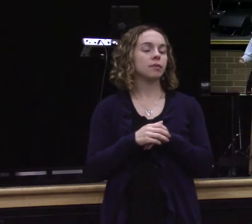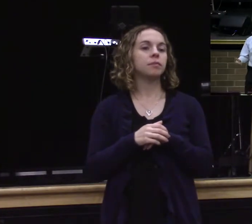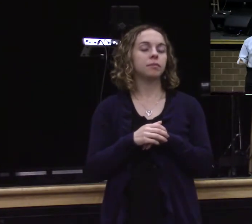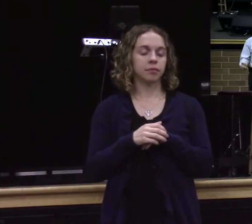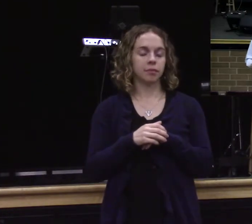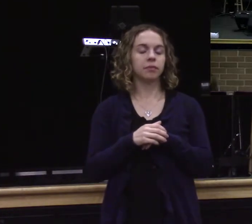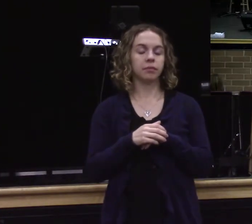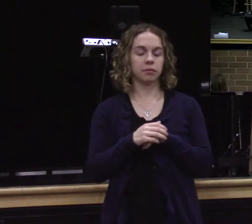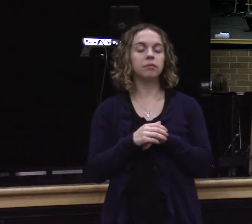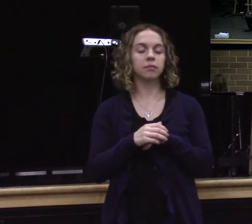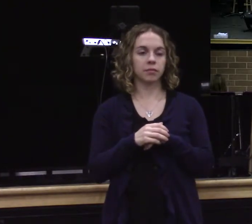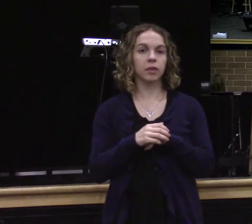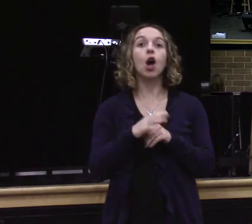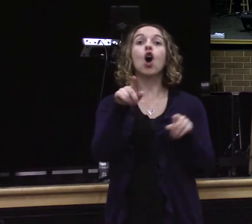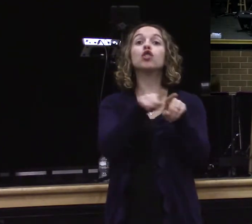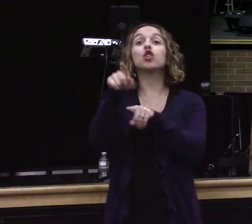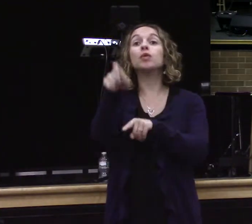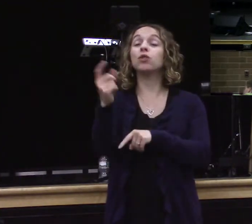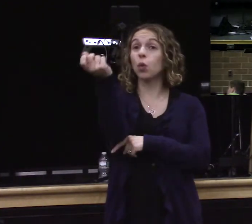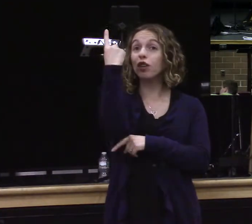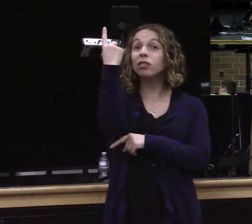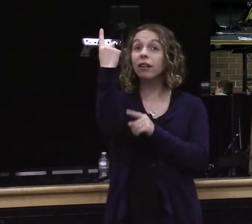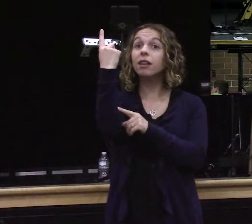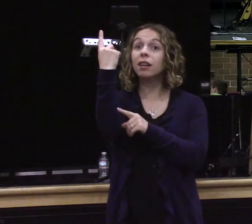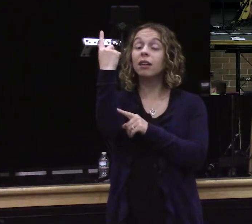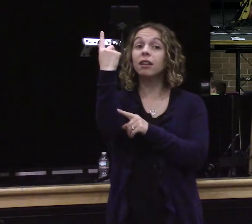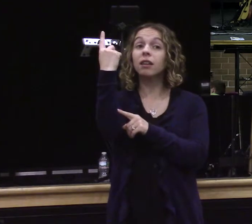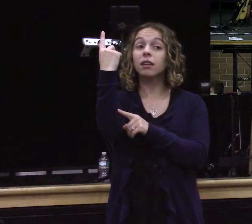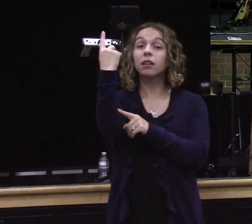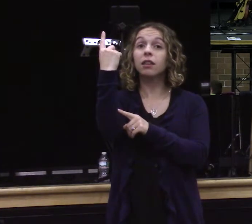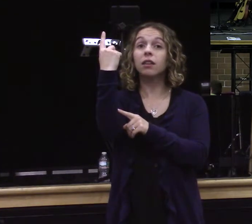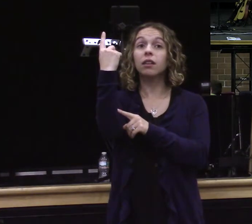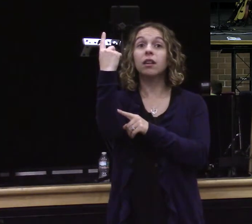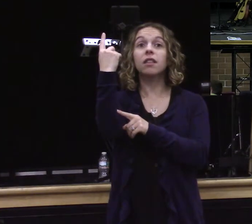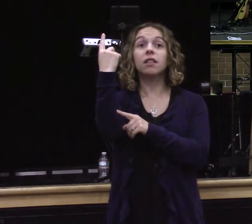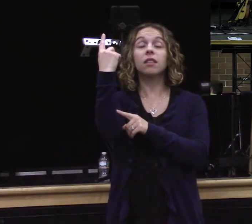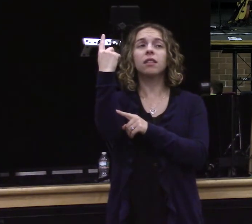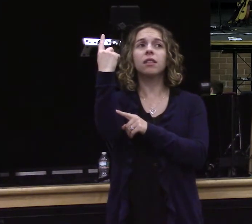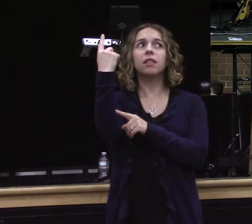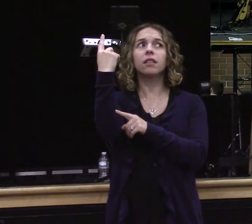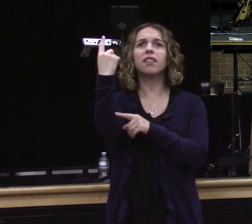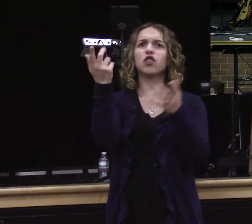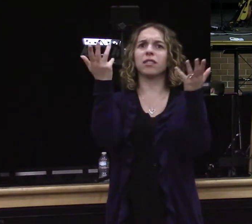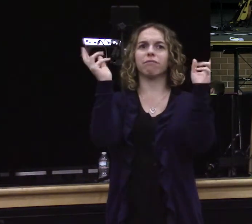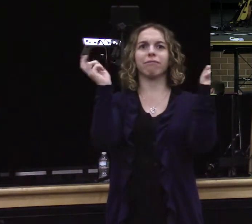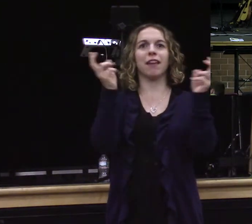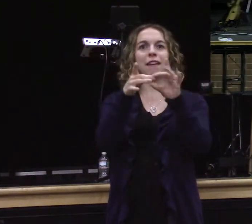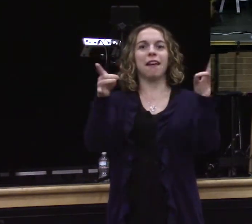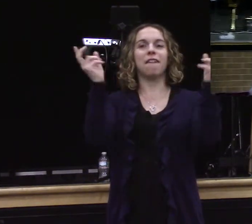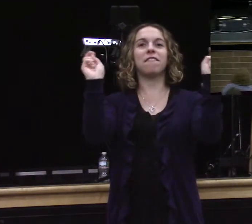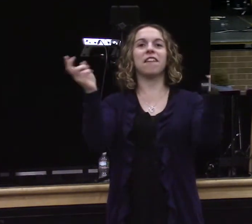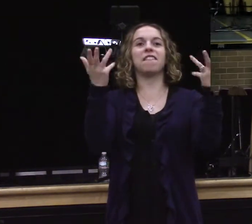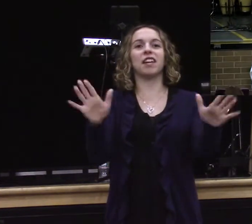got to be a point in your life where you understand that there's a finished work of Ralph. Do you know that there's a finished work of